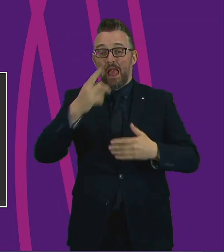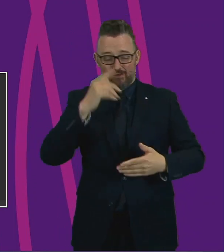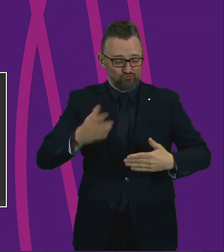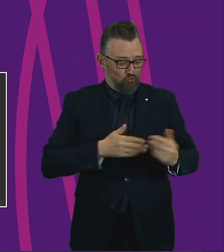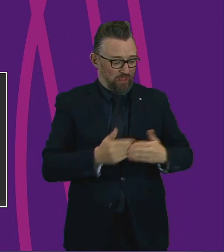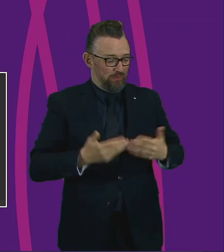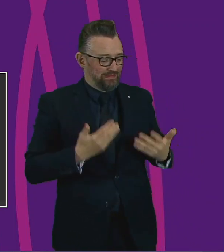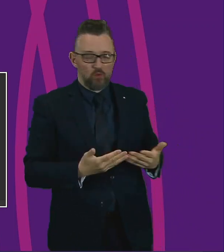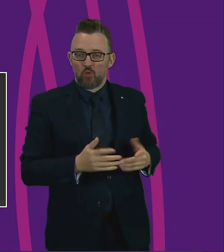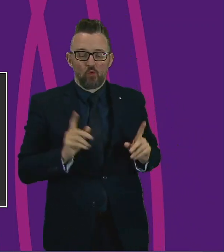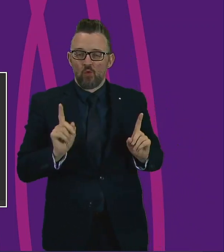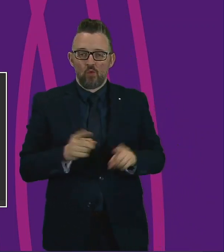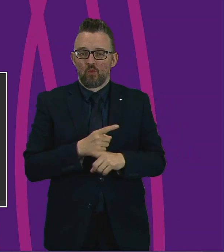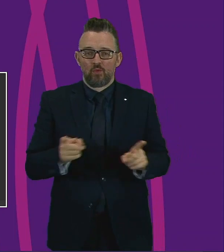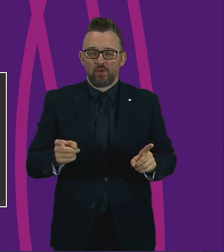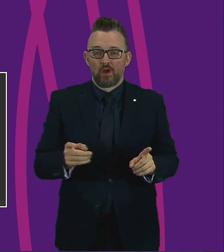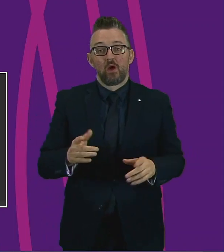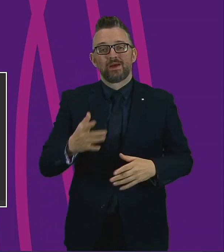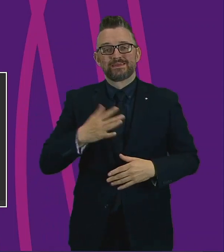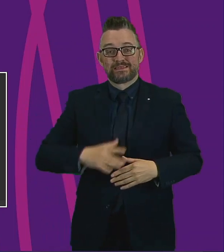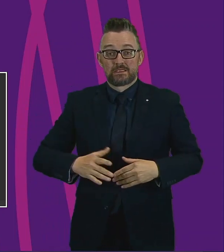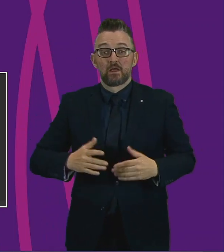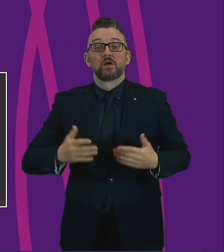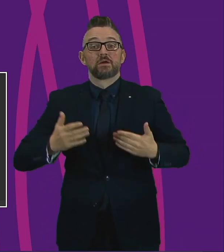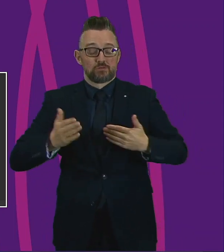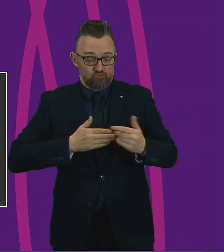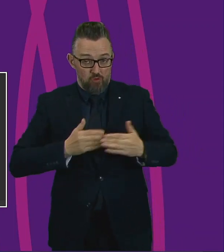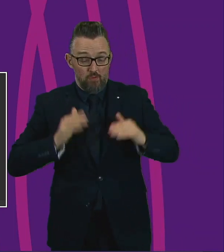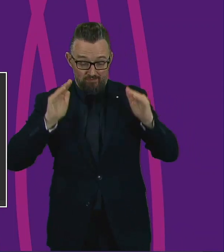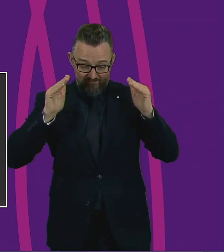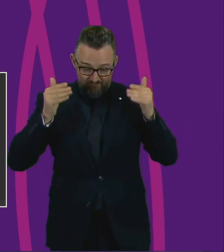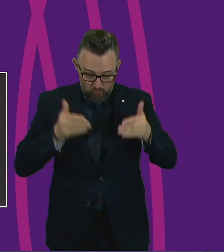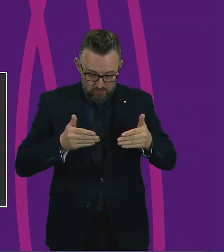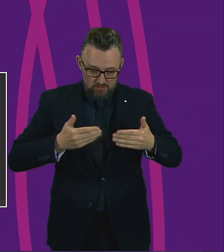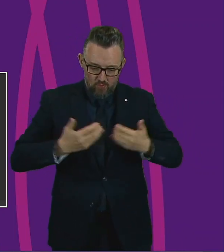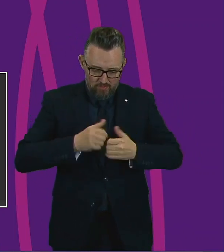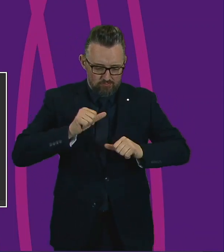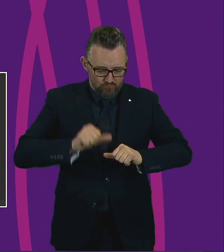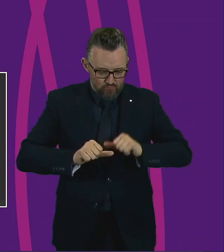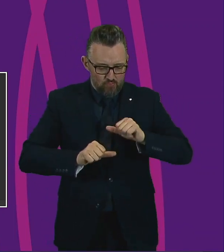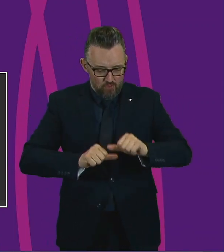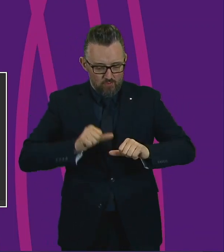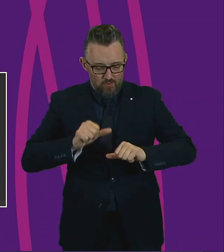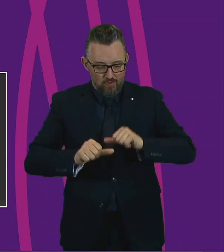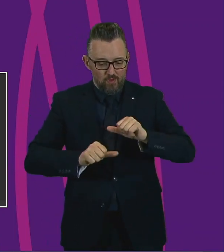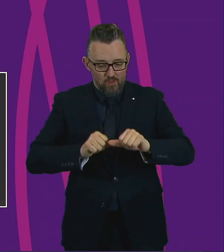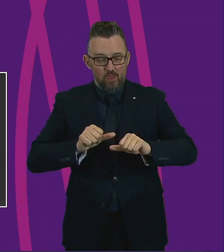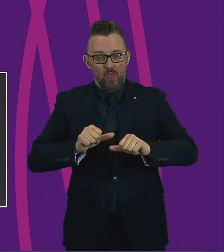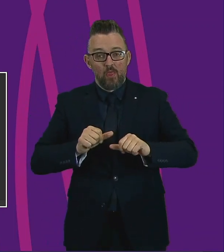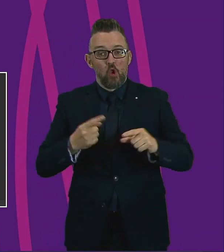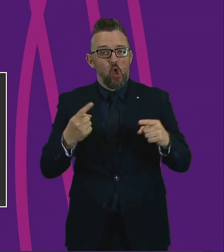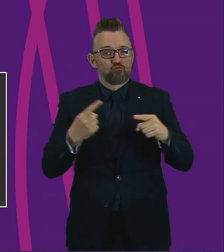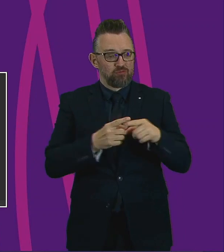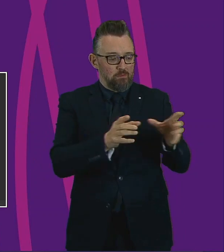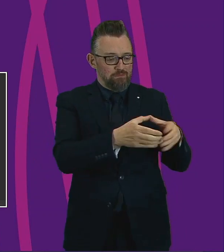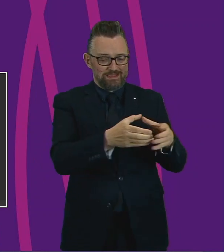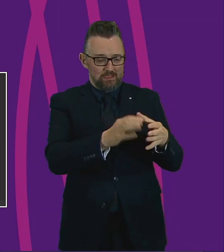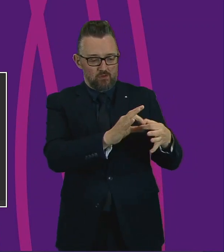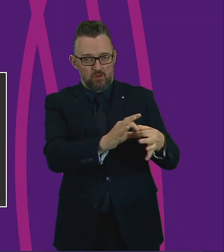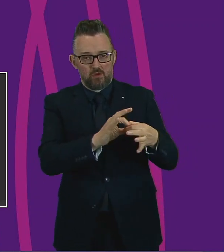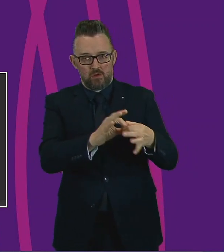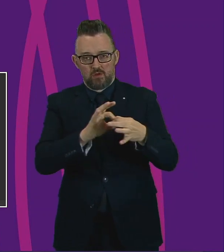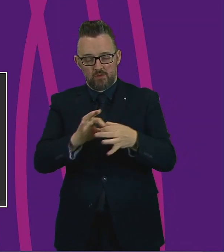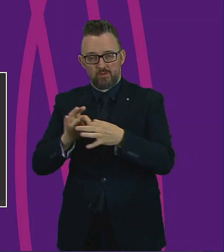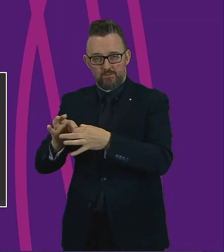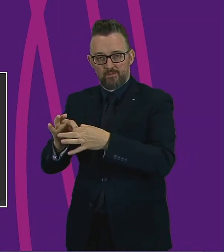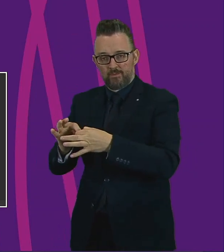but we do need to start addressing them and addressing them constructively and, hopefully, cross-party. If I can